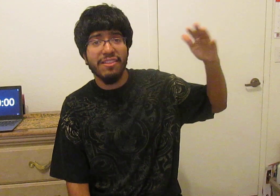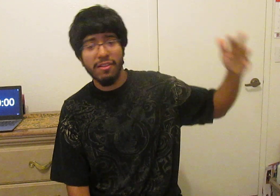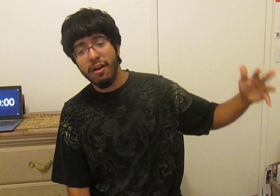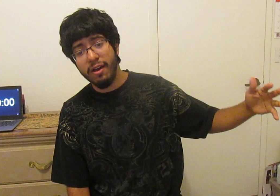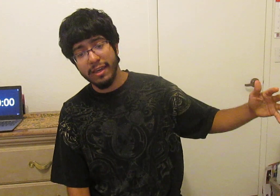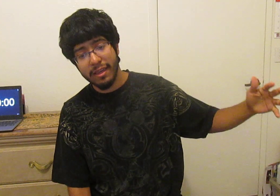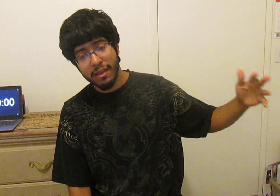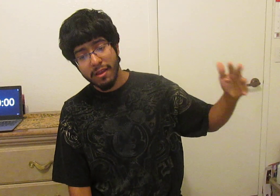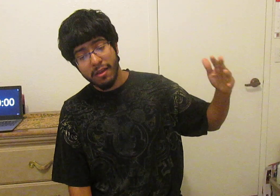long